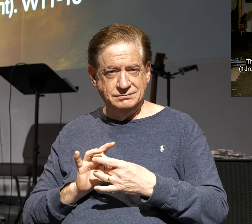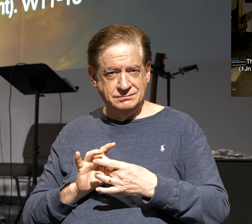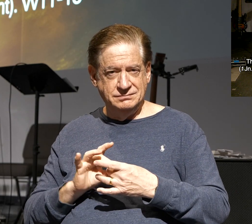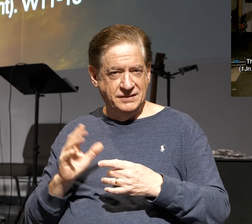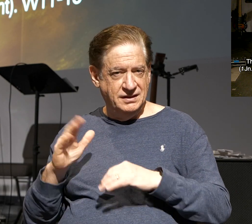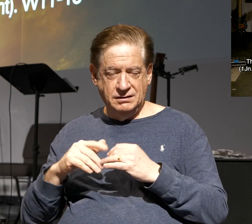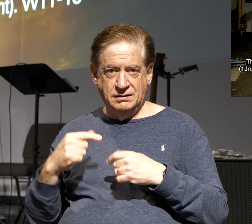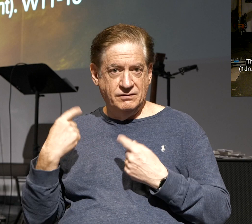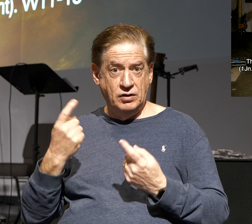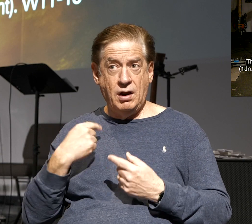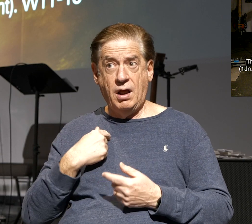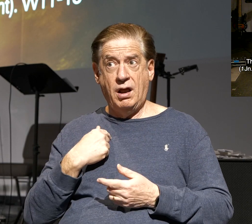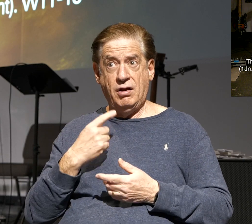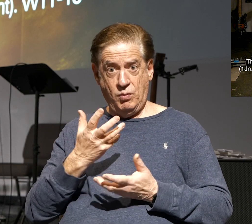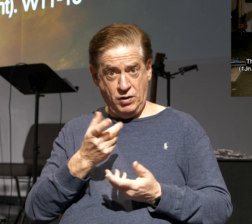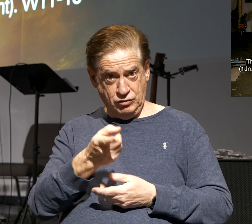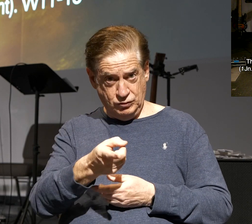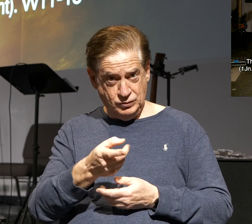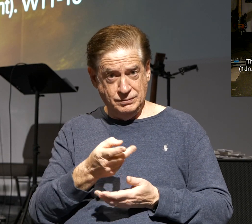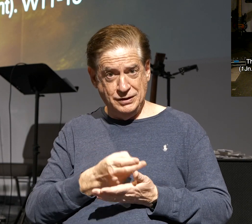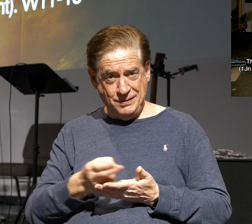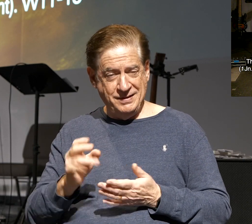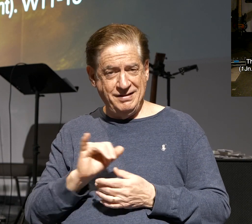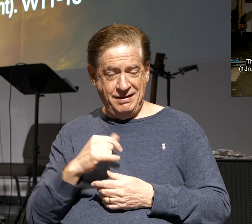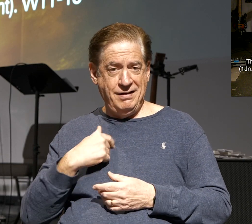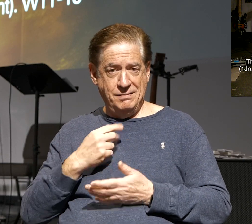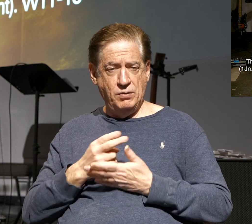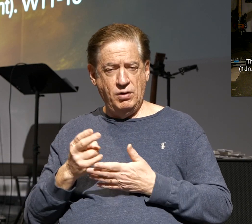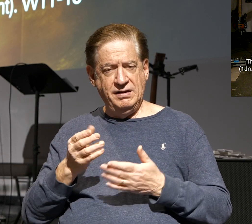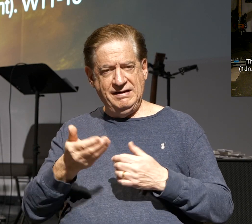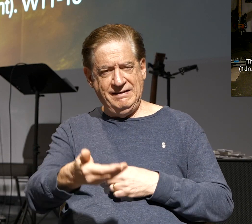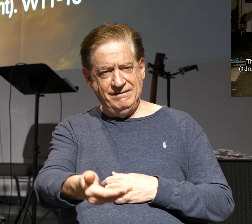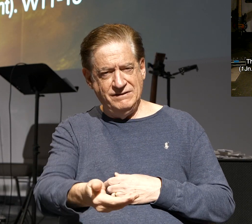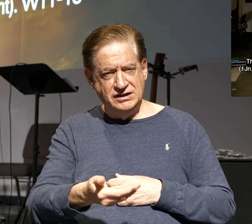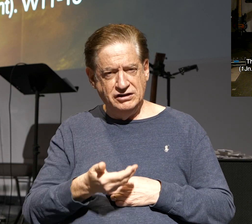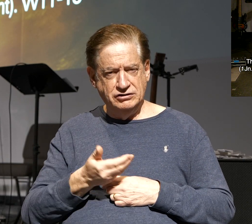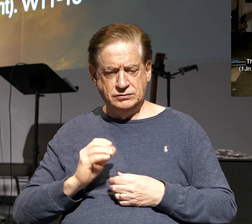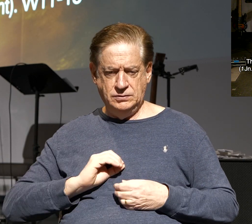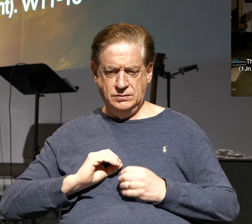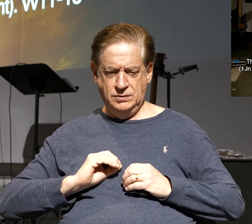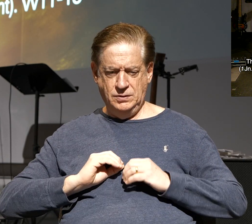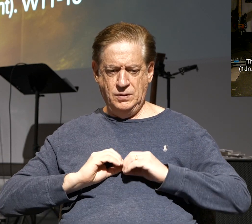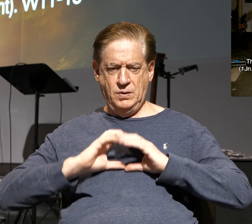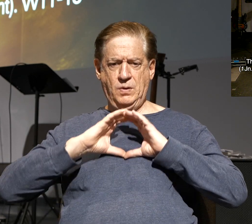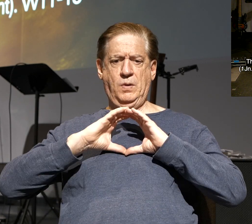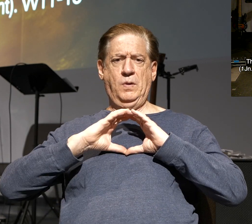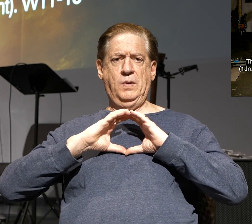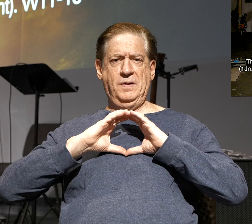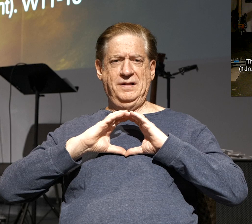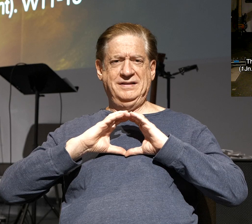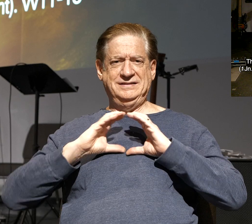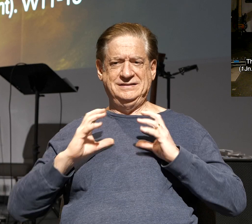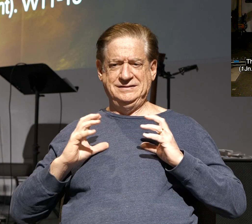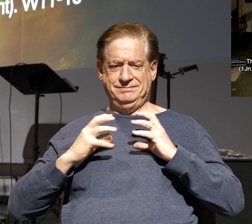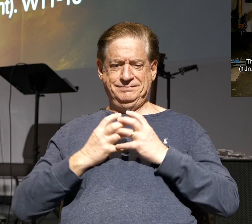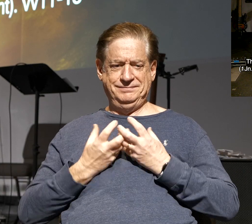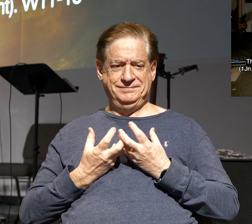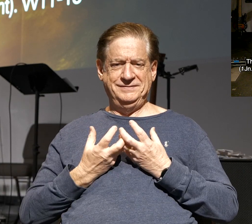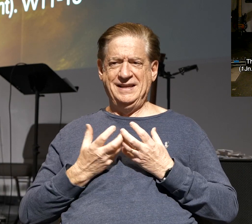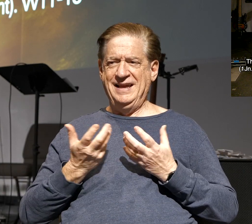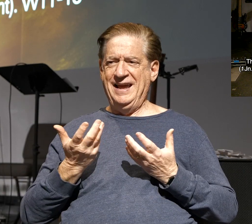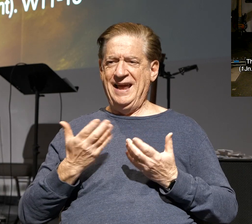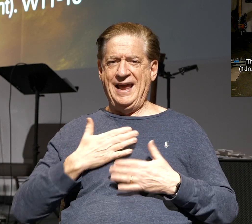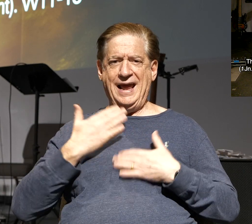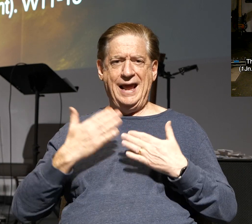I'm holy, that's an invitation to wholeness and happiness, to a life of wholeness and